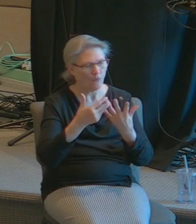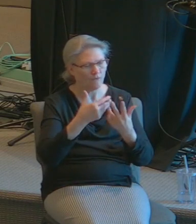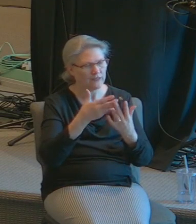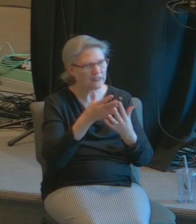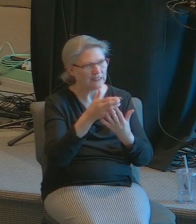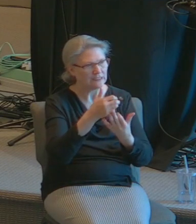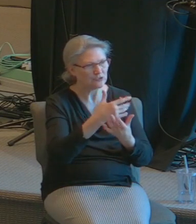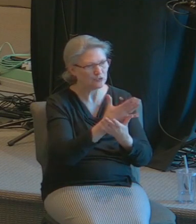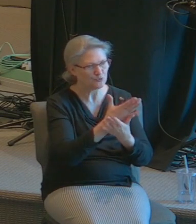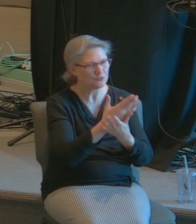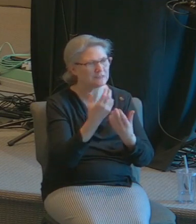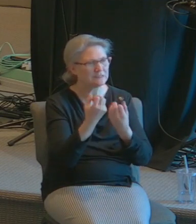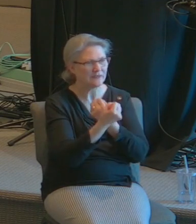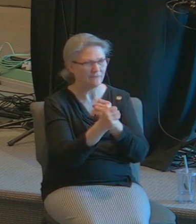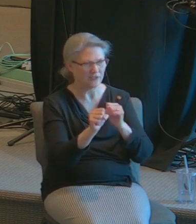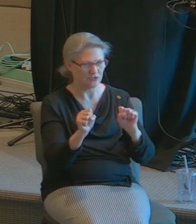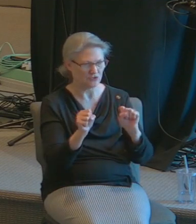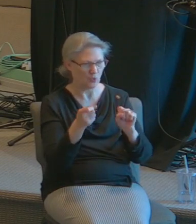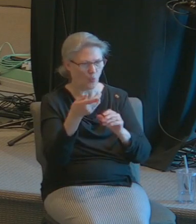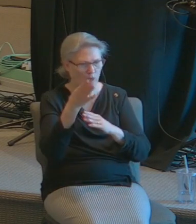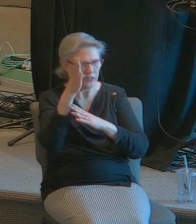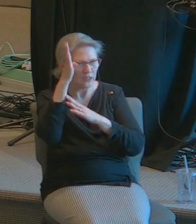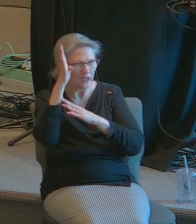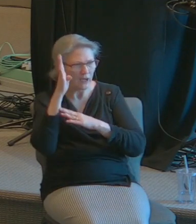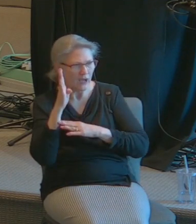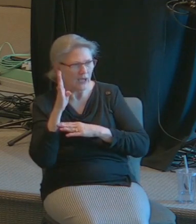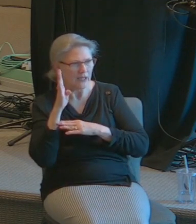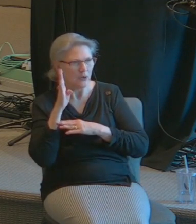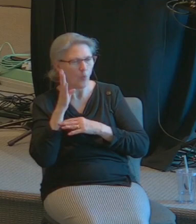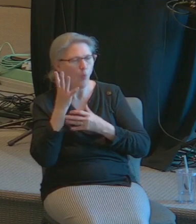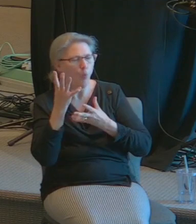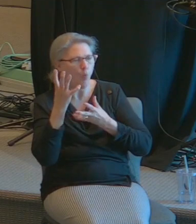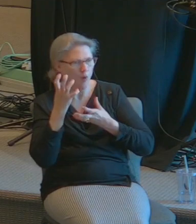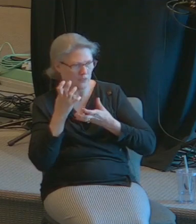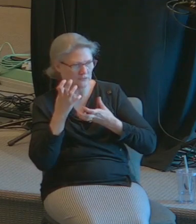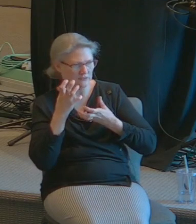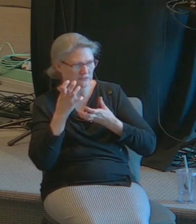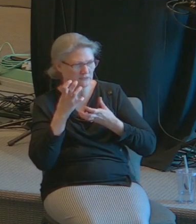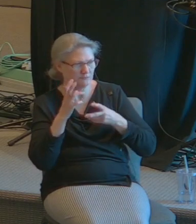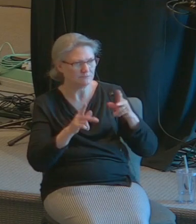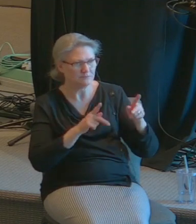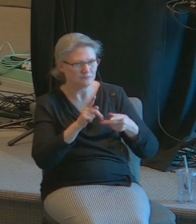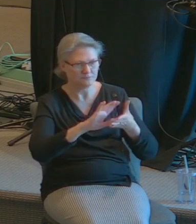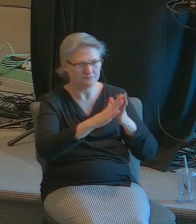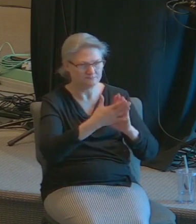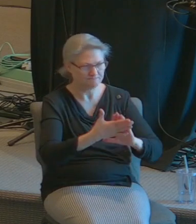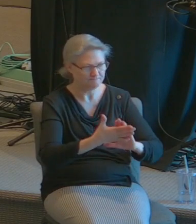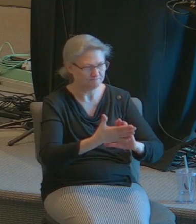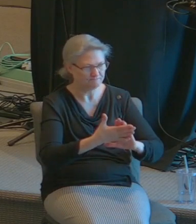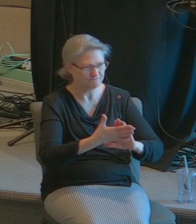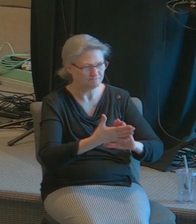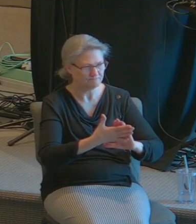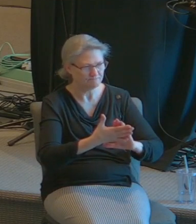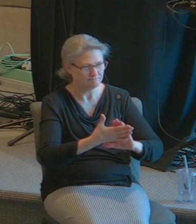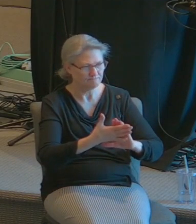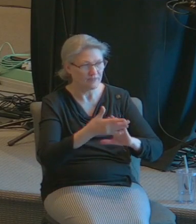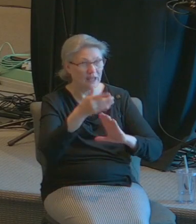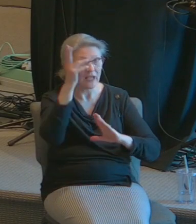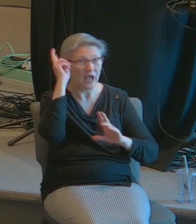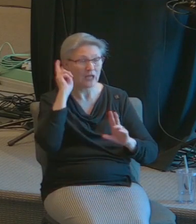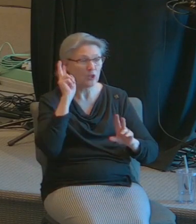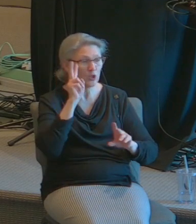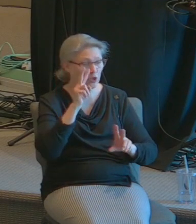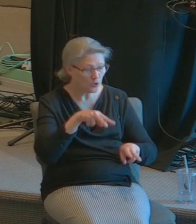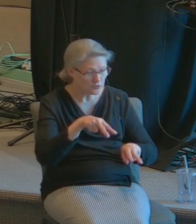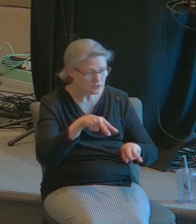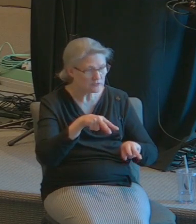it becomes what God intends people to be he looks at